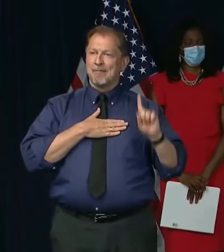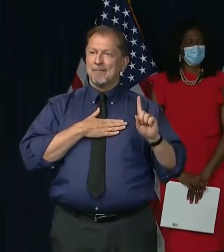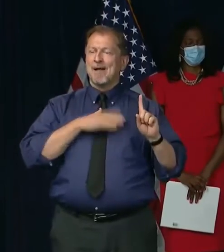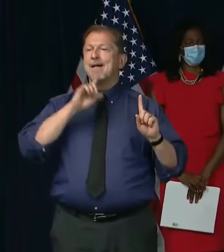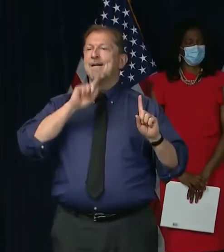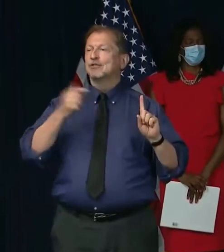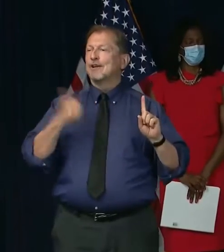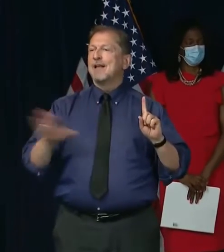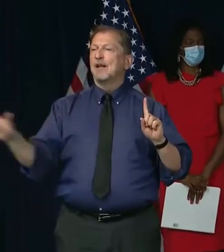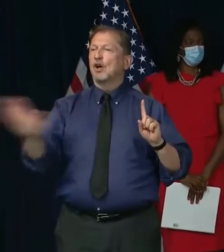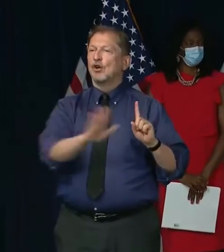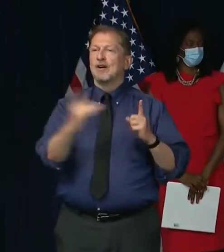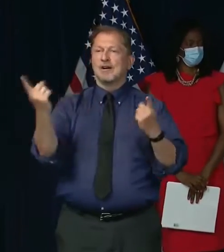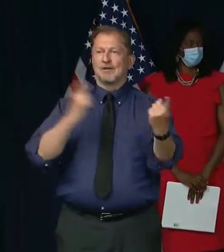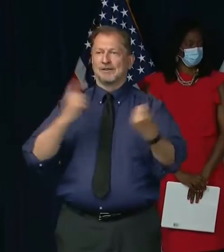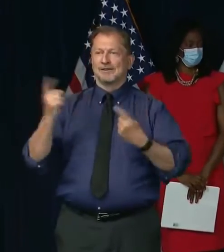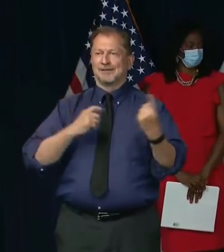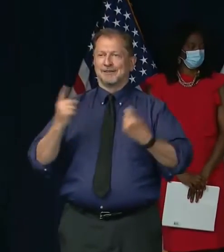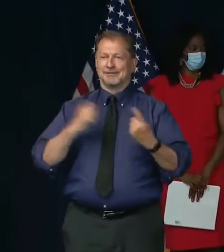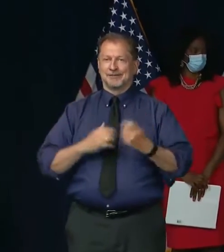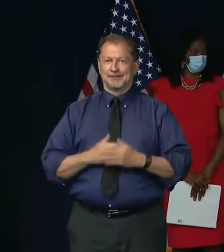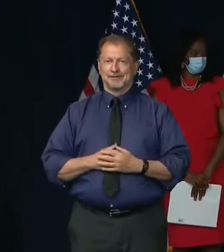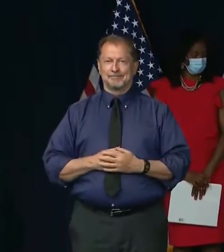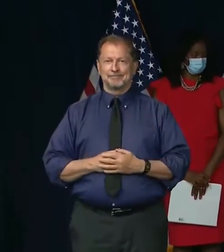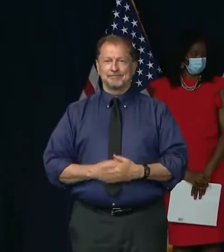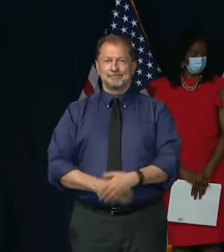questions. Thank you. Thank you very much, Carla.